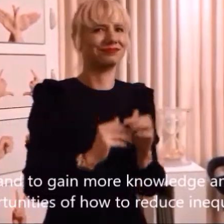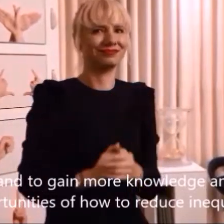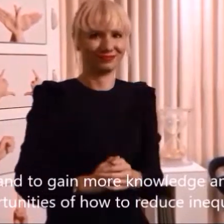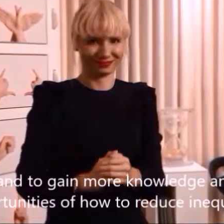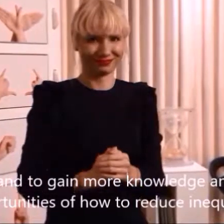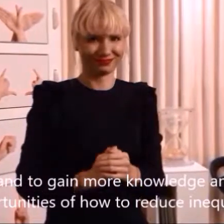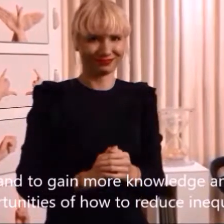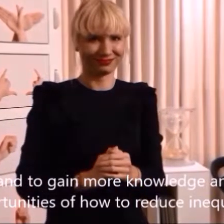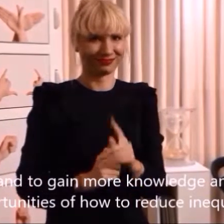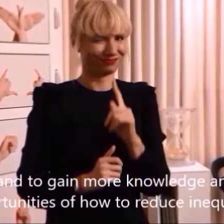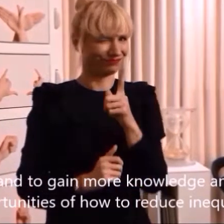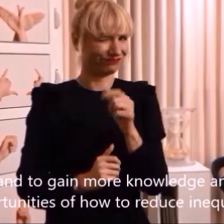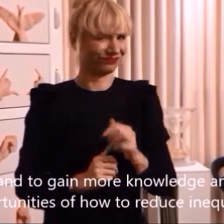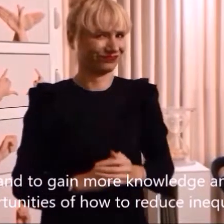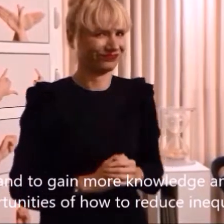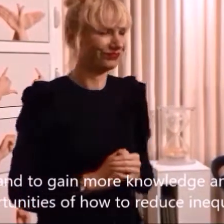of how to reduce inequalities.